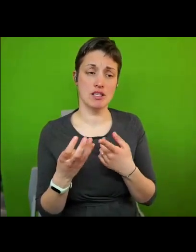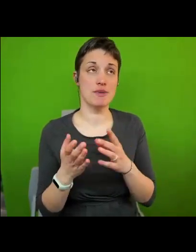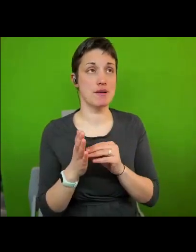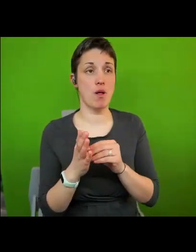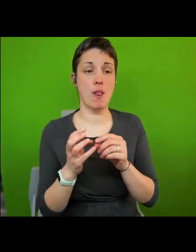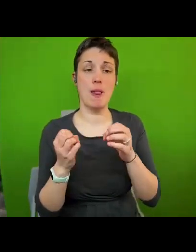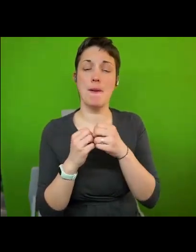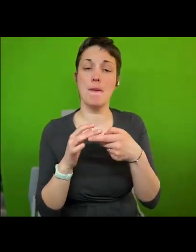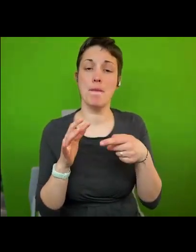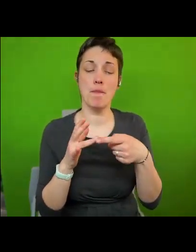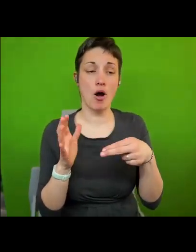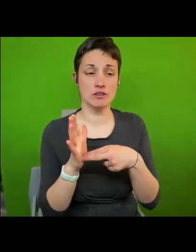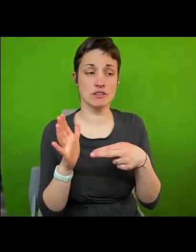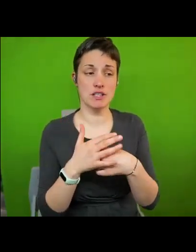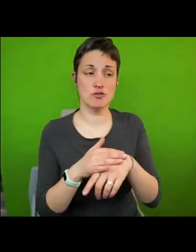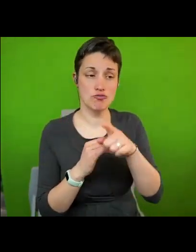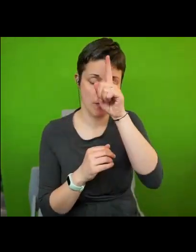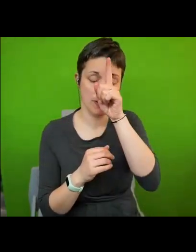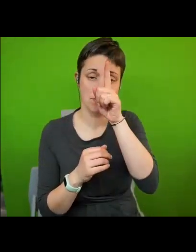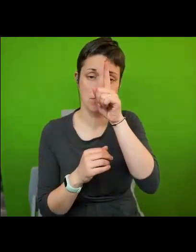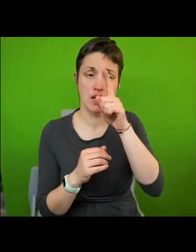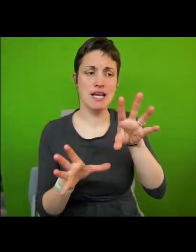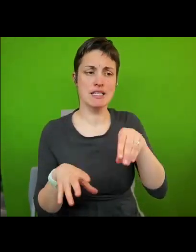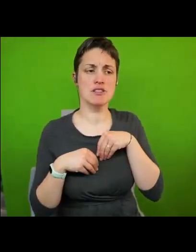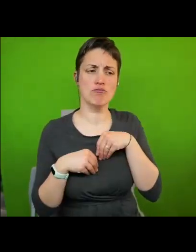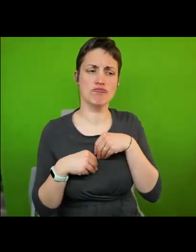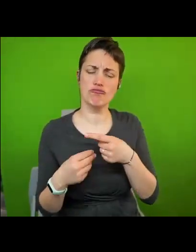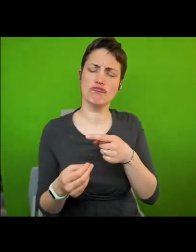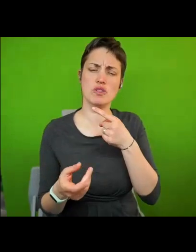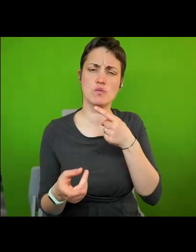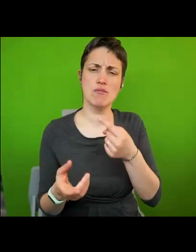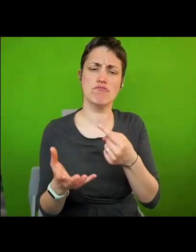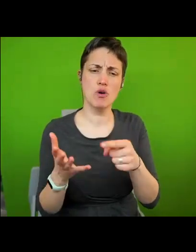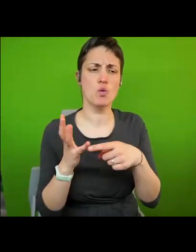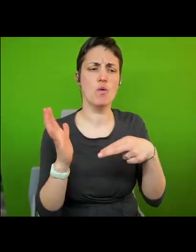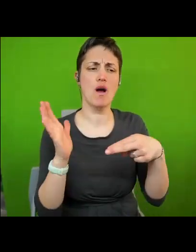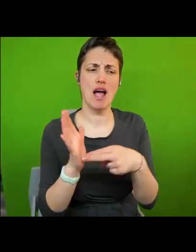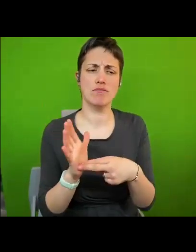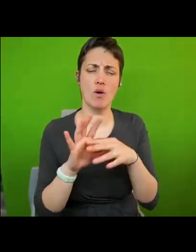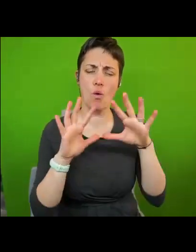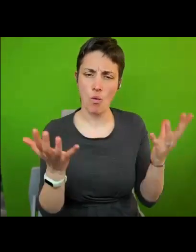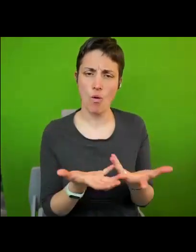2019 has adopted a resolution supporting the um global compact for migration